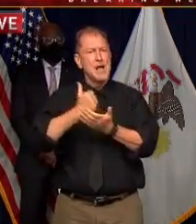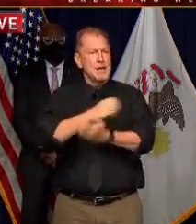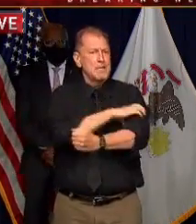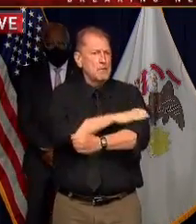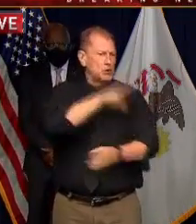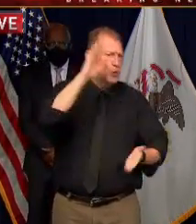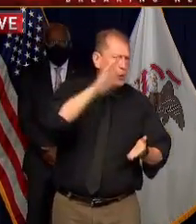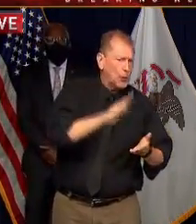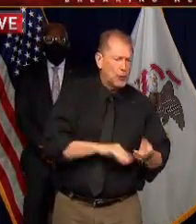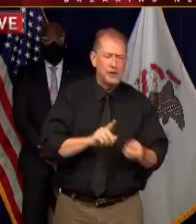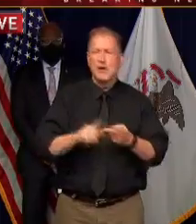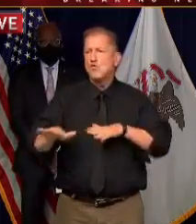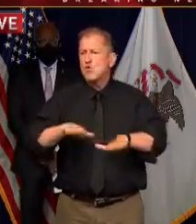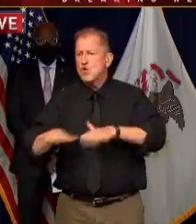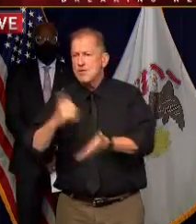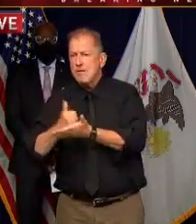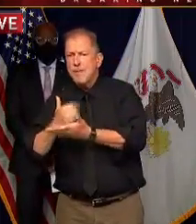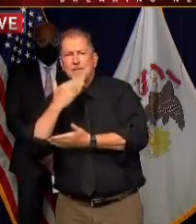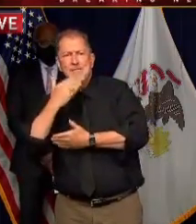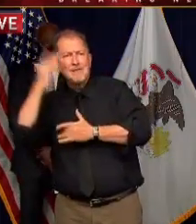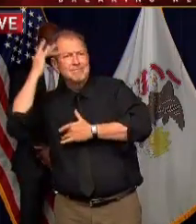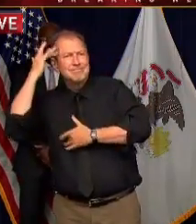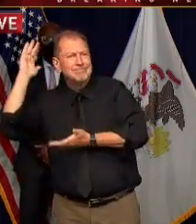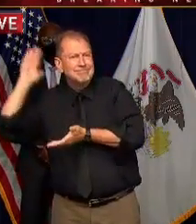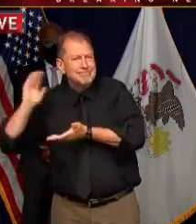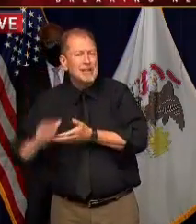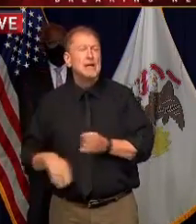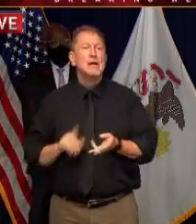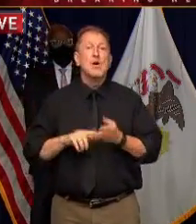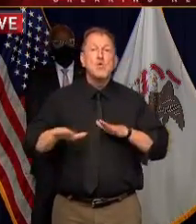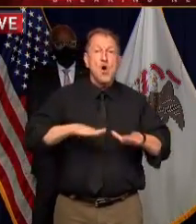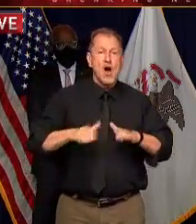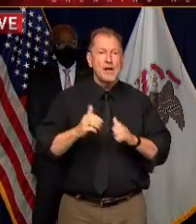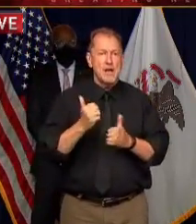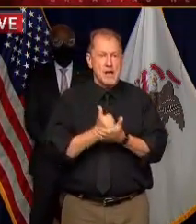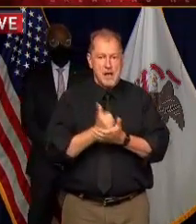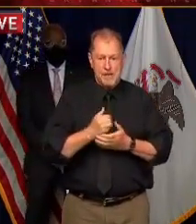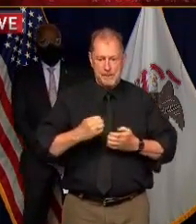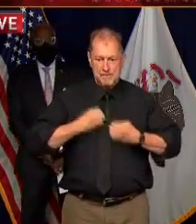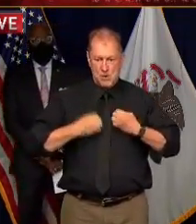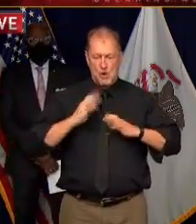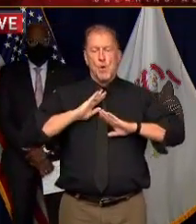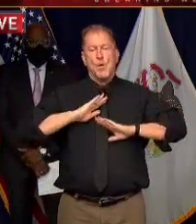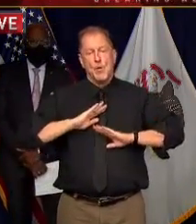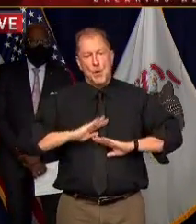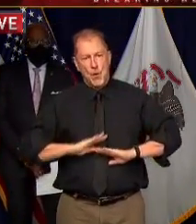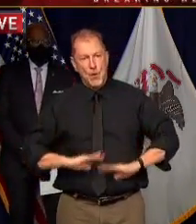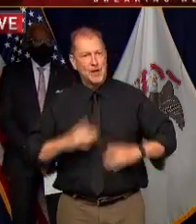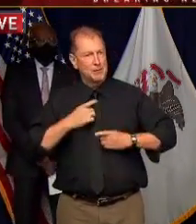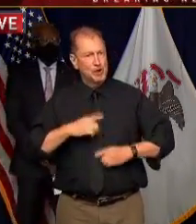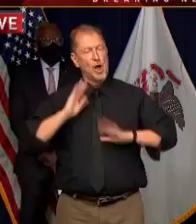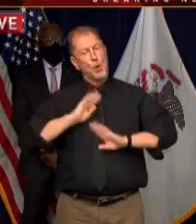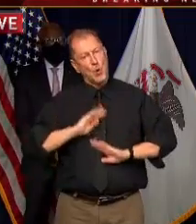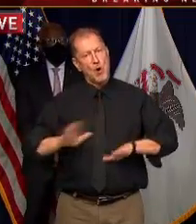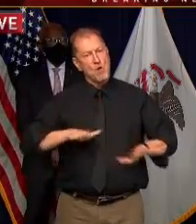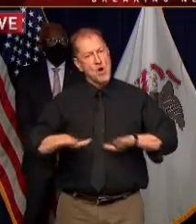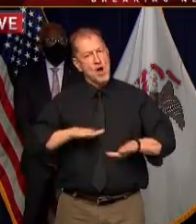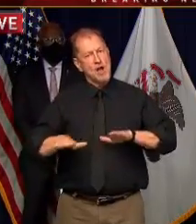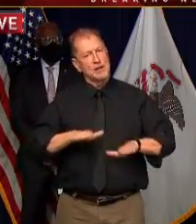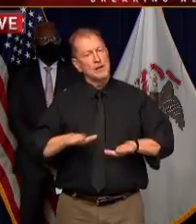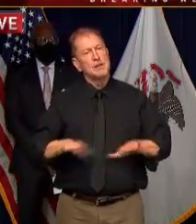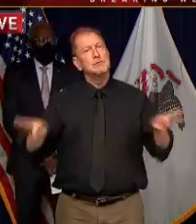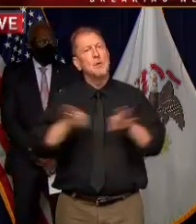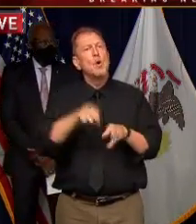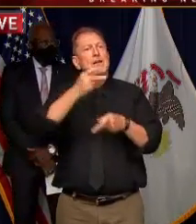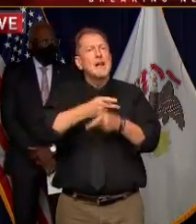walk for your diabetes walk for your anxiety walk for your depression it's good for all of that take care of